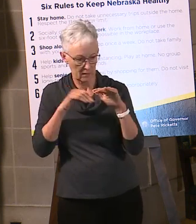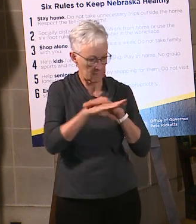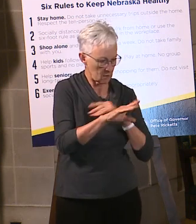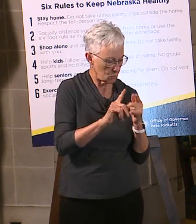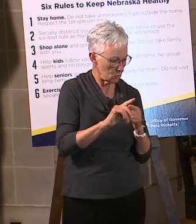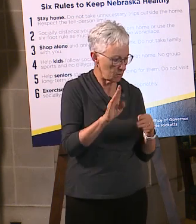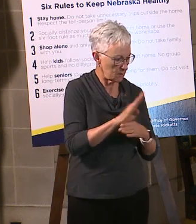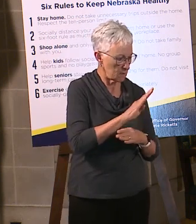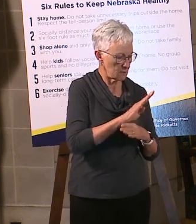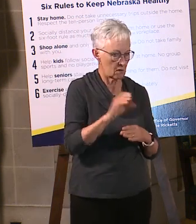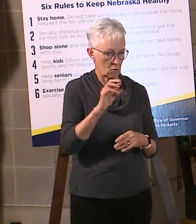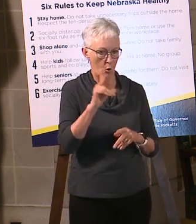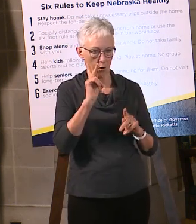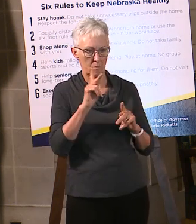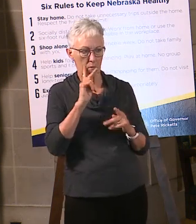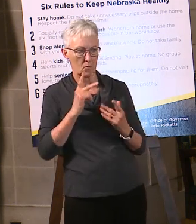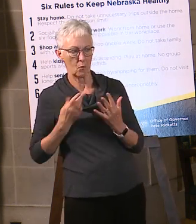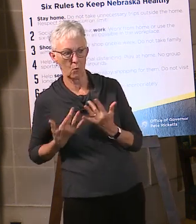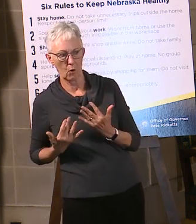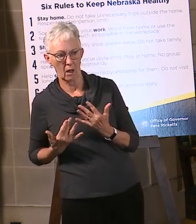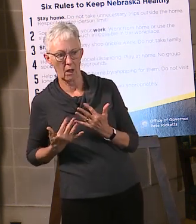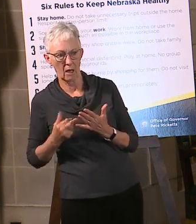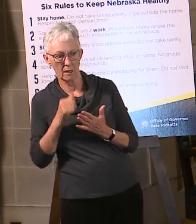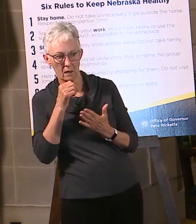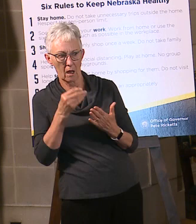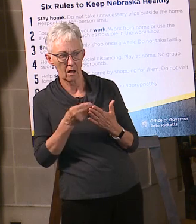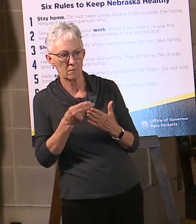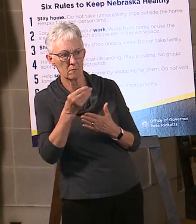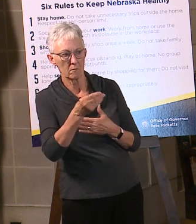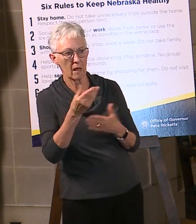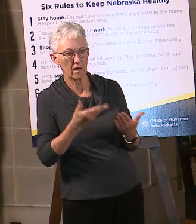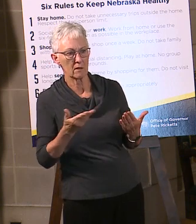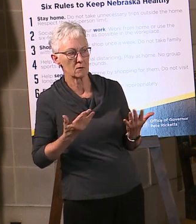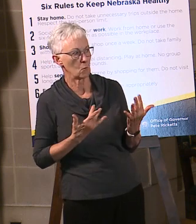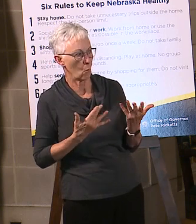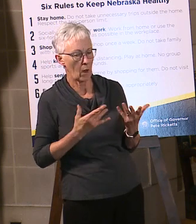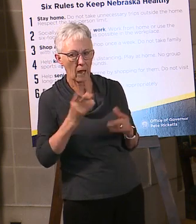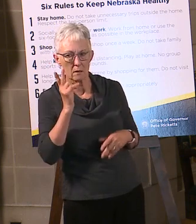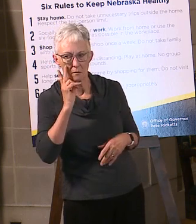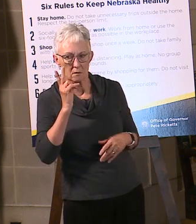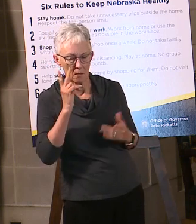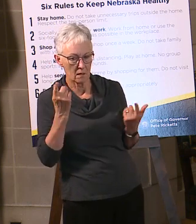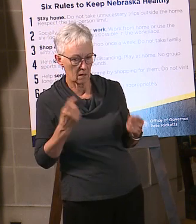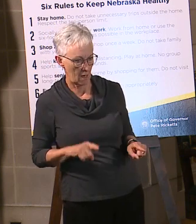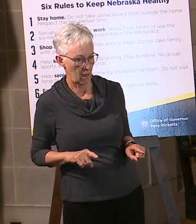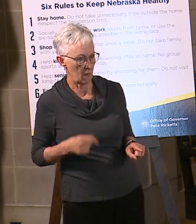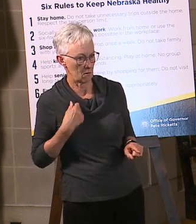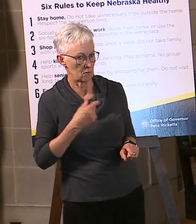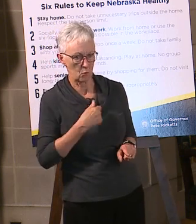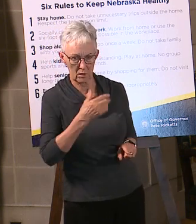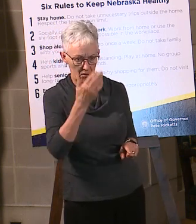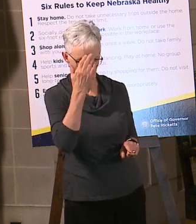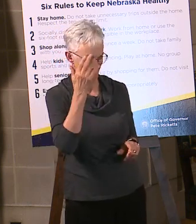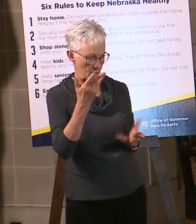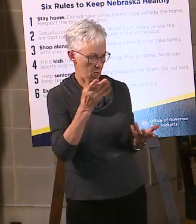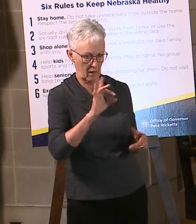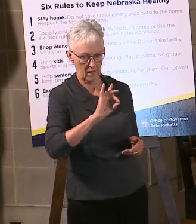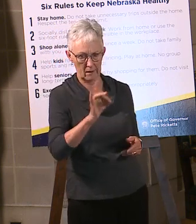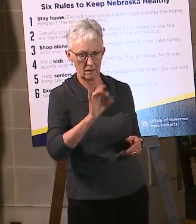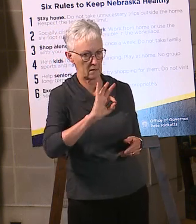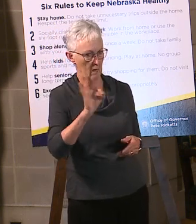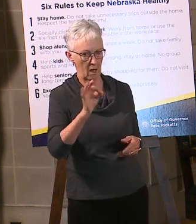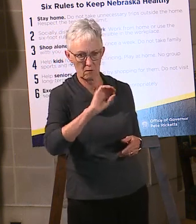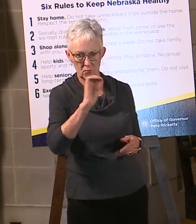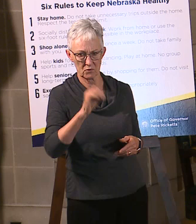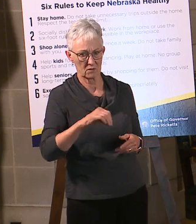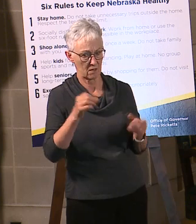to make purchases. It is something that we know is impacting. The 87 percent of businesses being impacted negatively really demonstrates